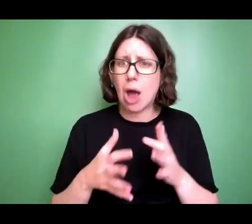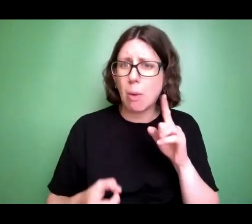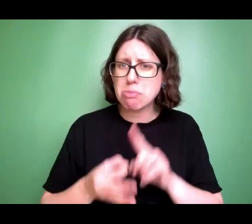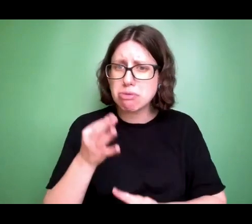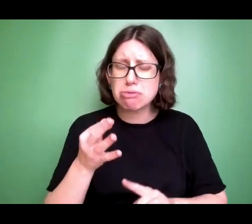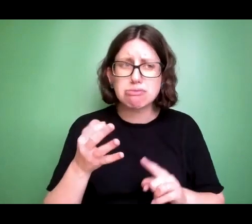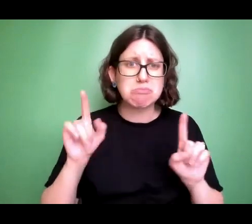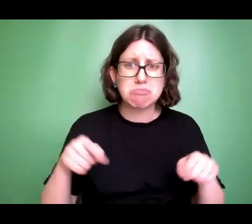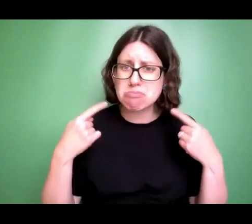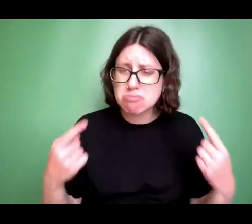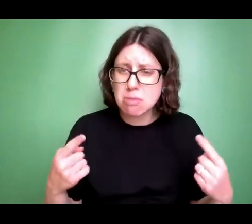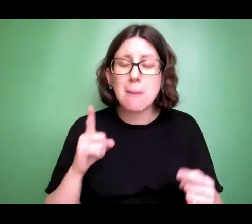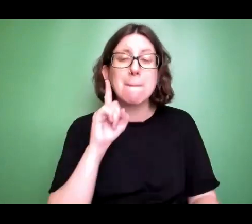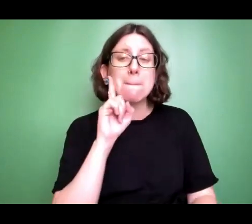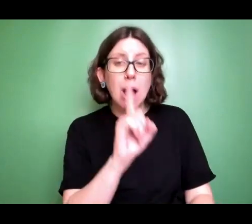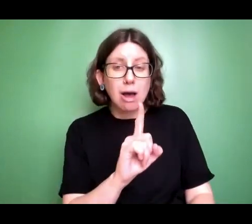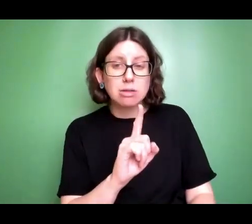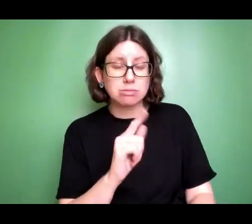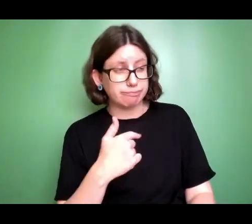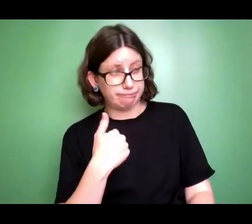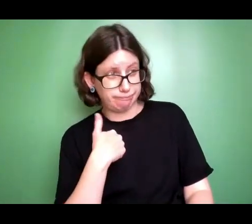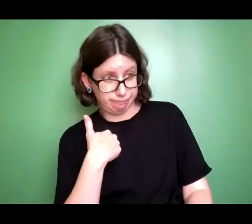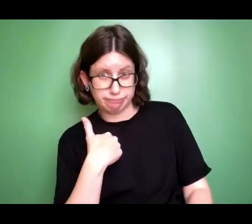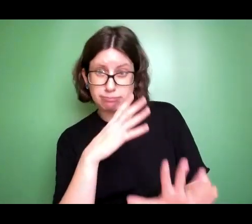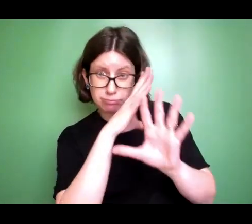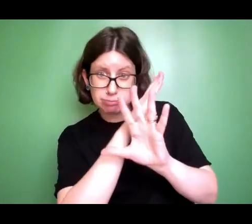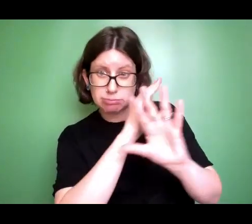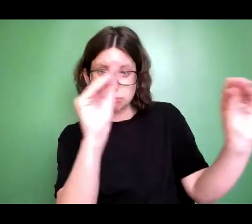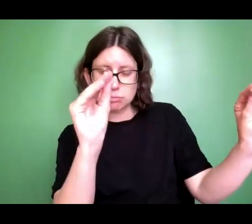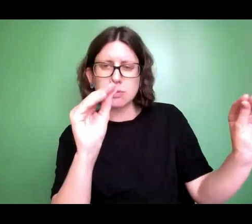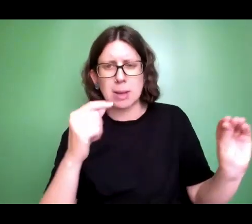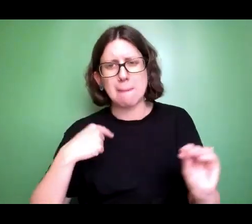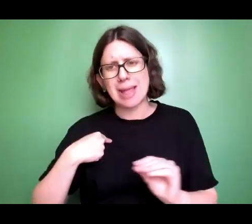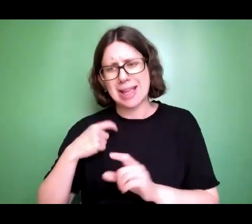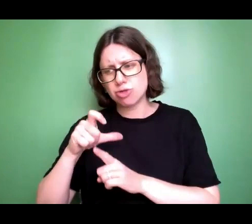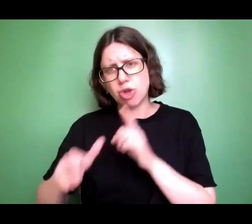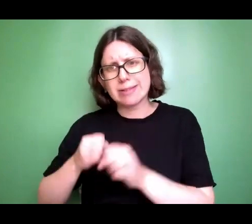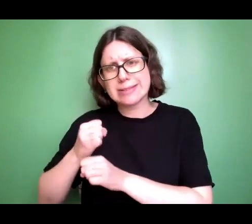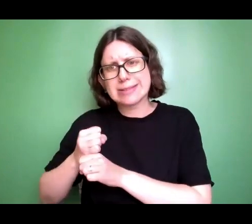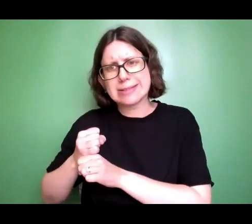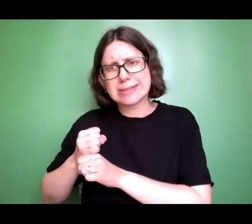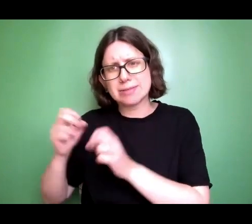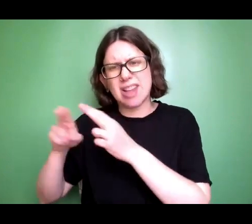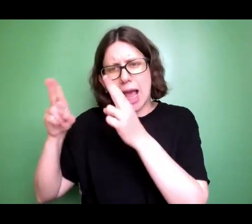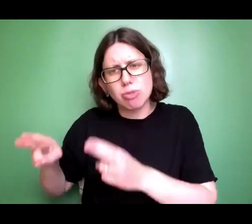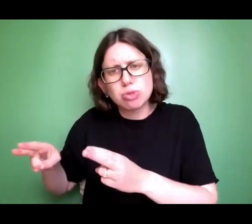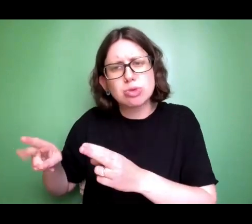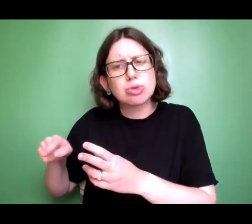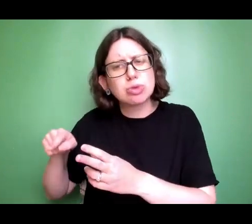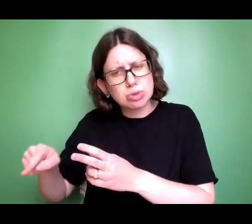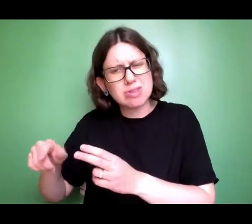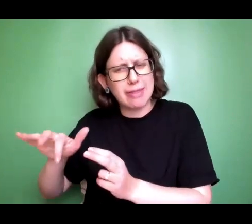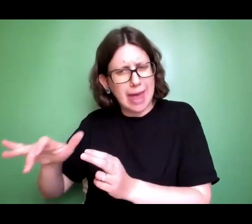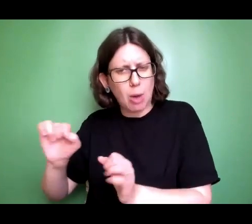But then I told them, I said, I remember being in this drug den and God sent a man to come and speak to me.